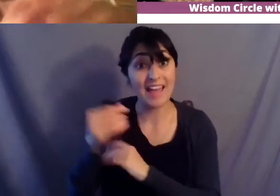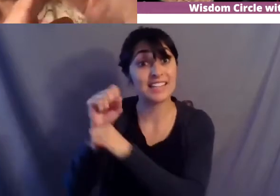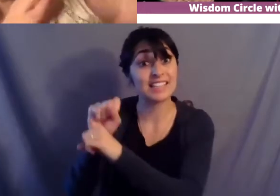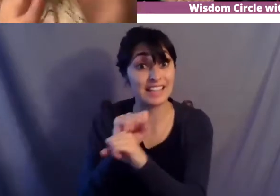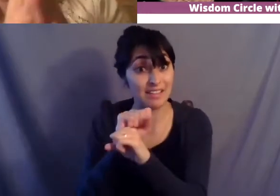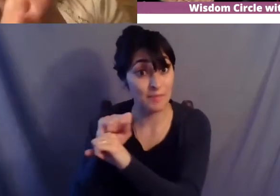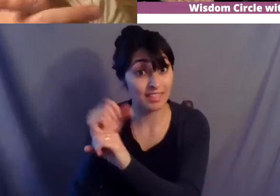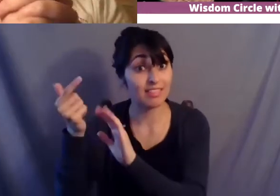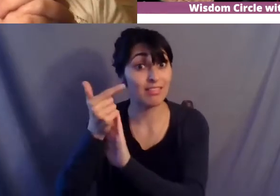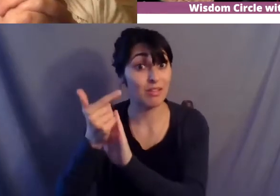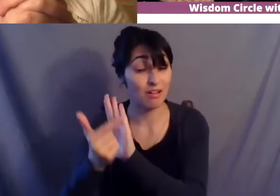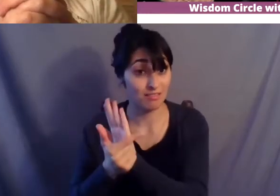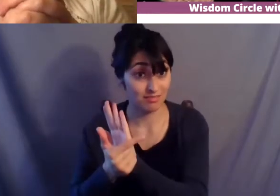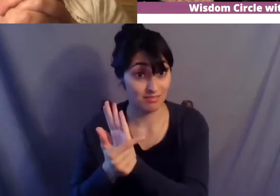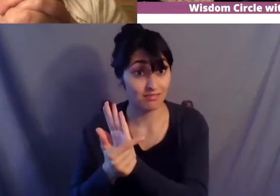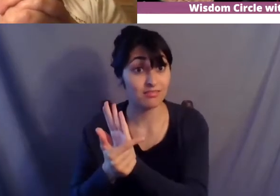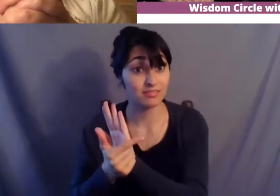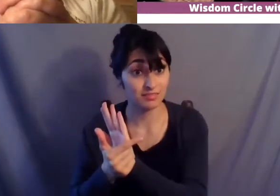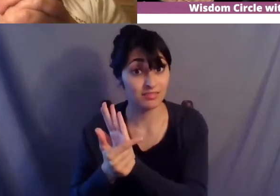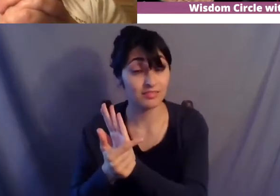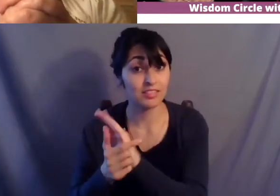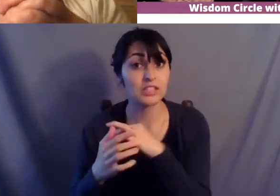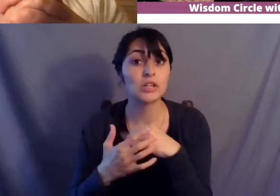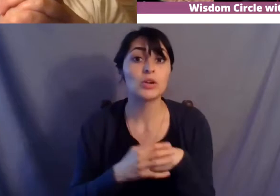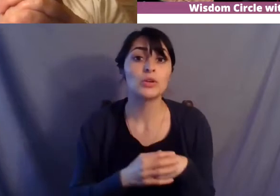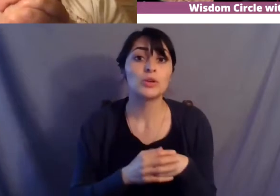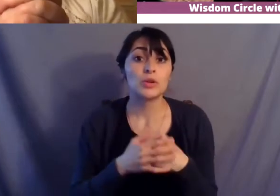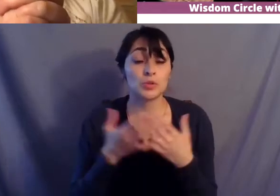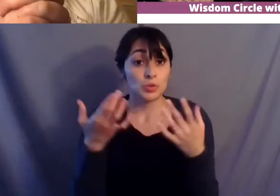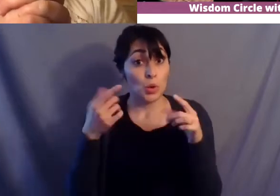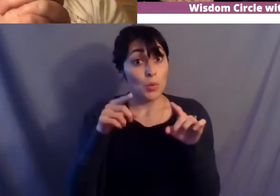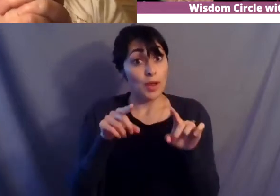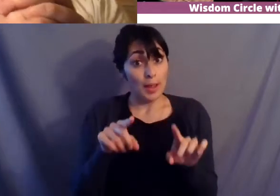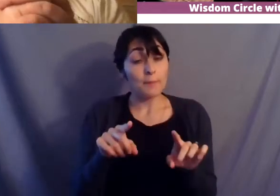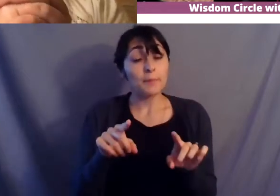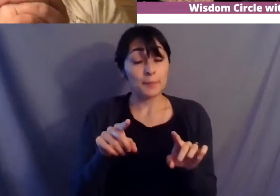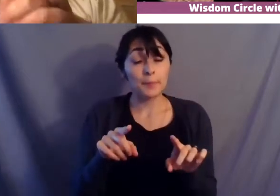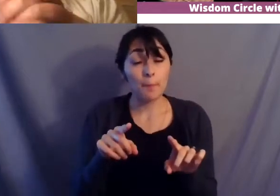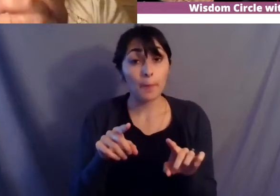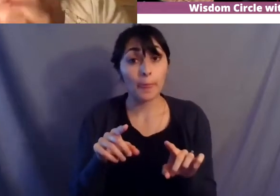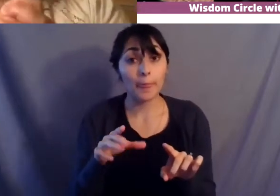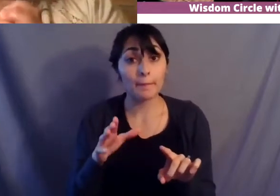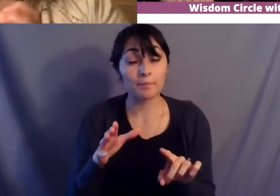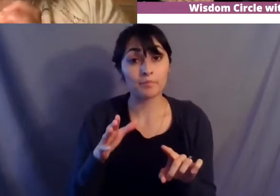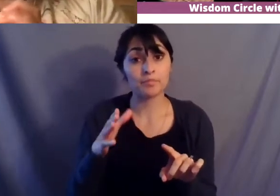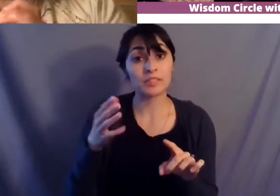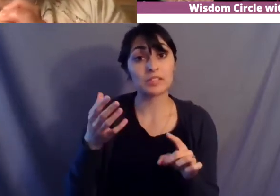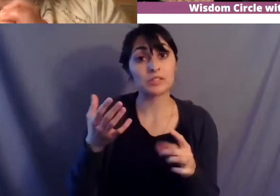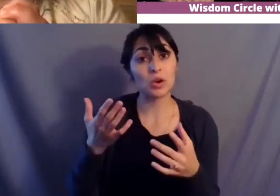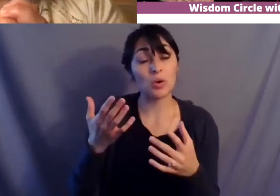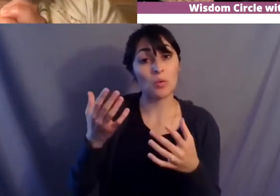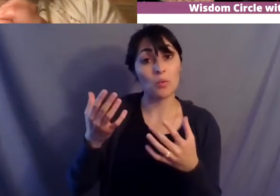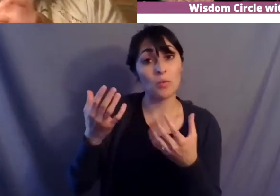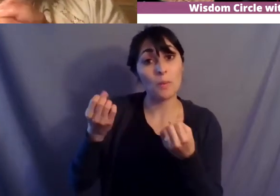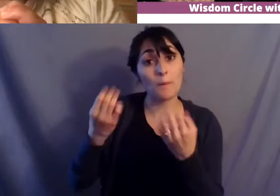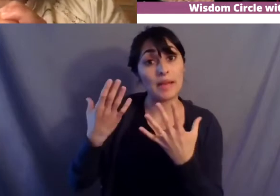because it was you had um a lockdown of intergenerational um